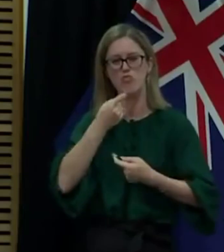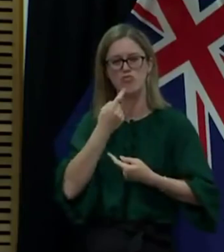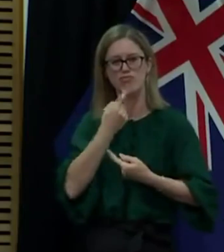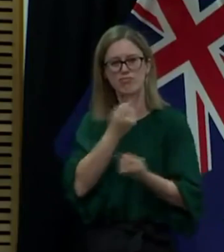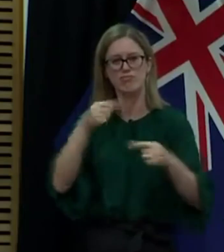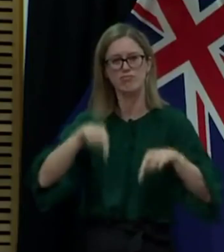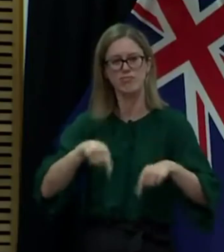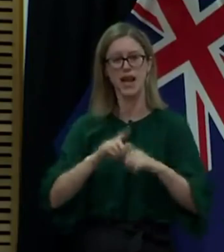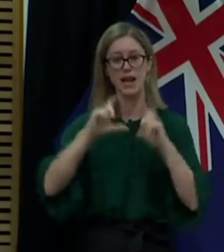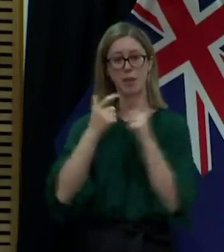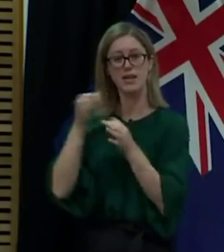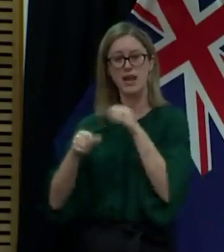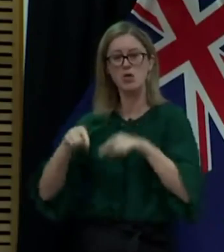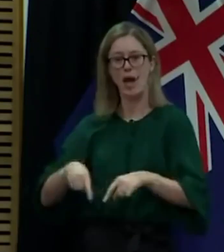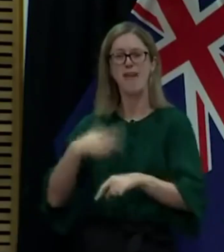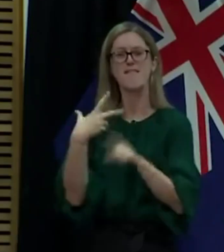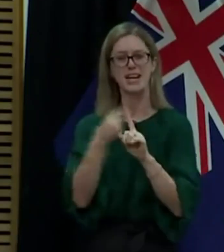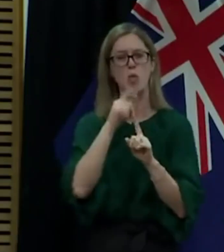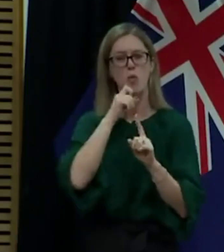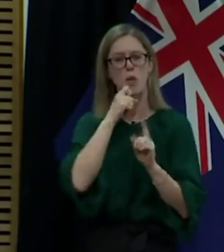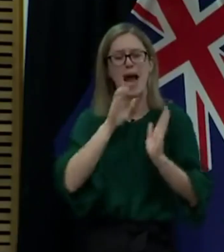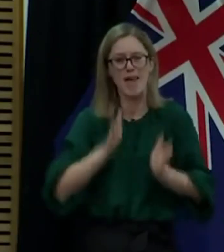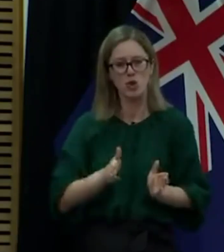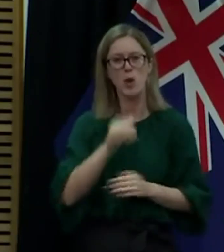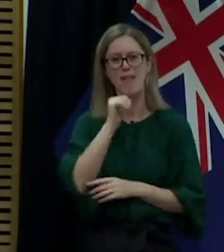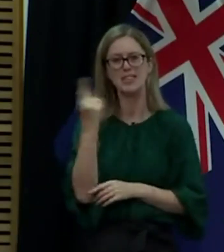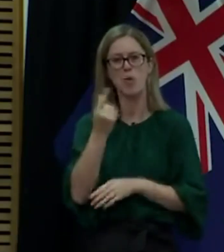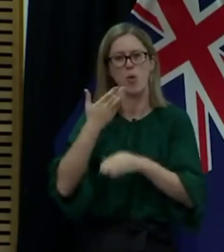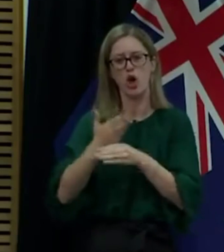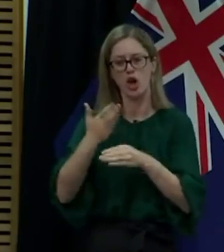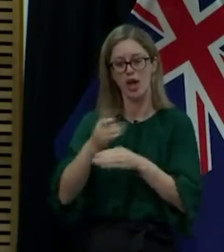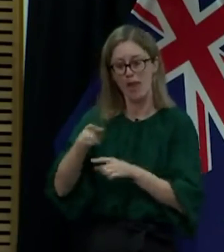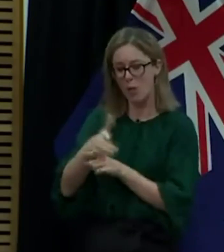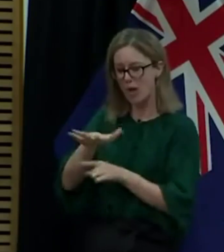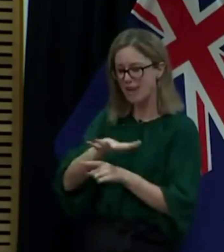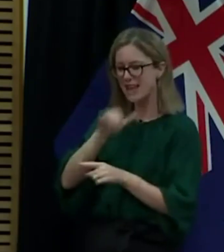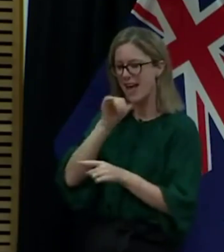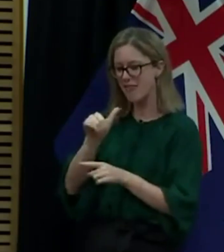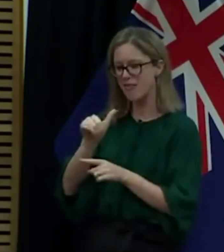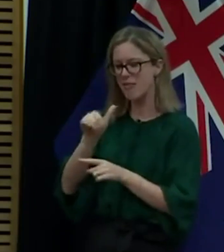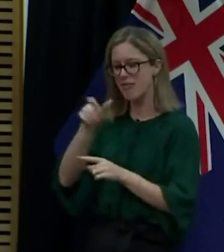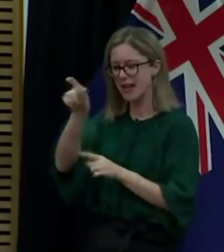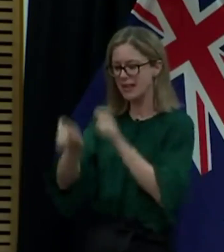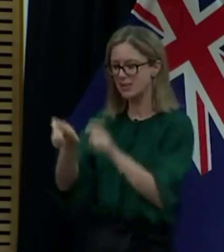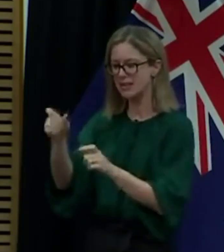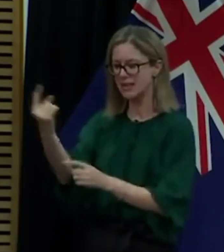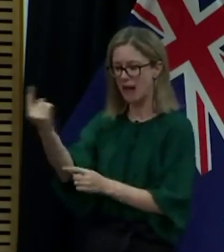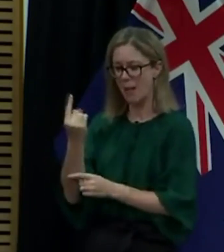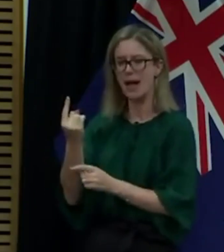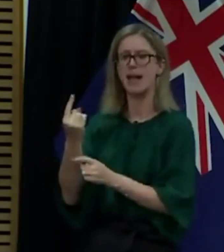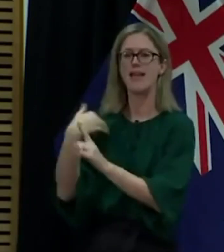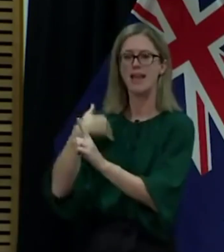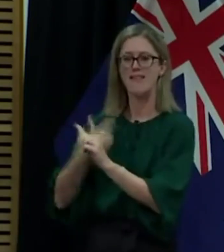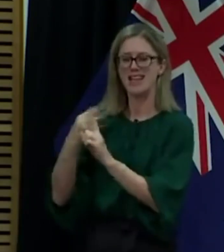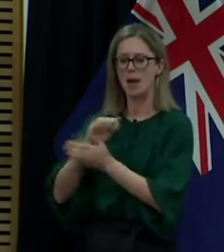Cabinet has decided today that vaccinations will be mandated for everyone who works in any workplace where a vaccine certificate is required for